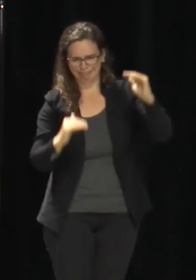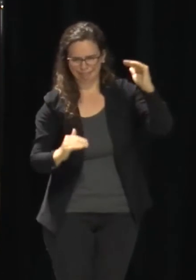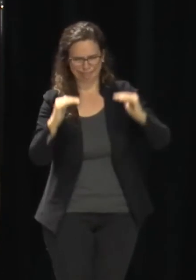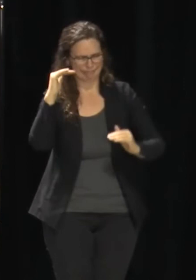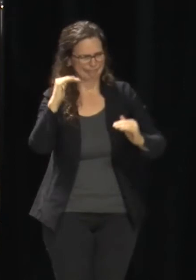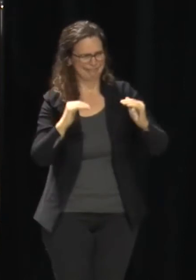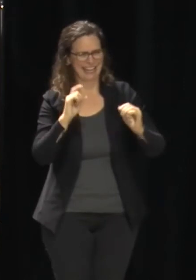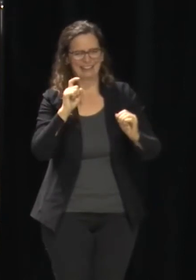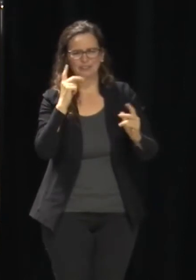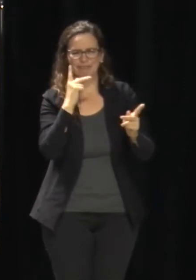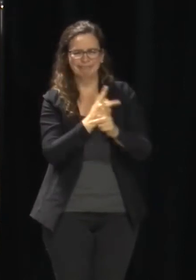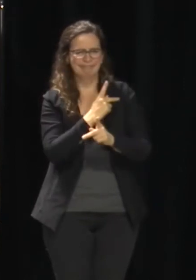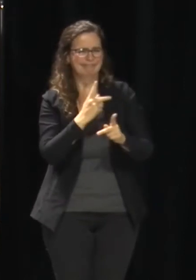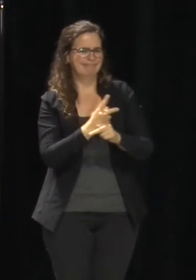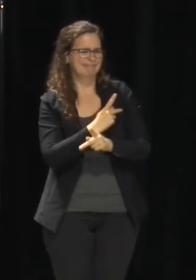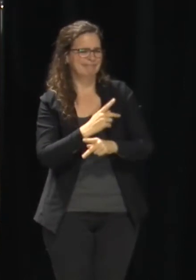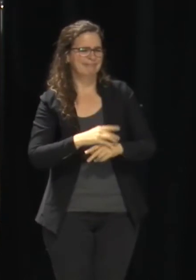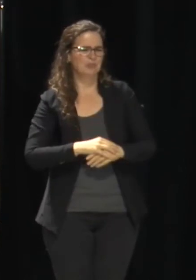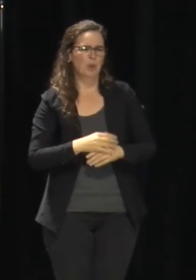at some point on this.